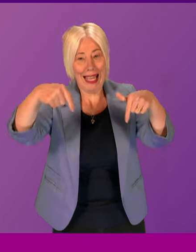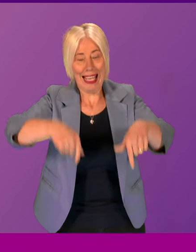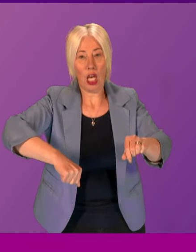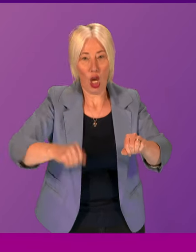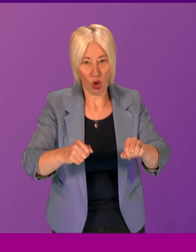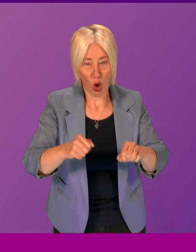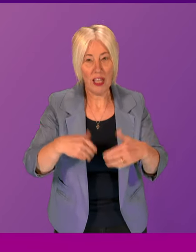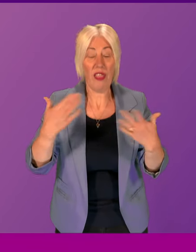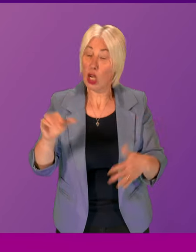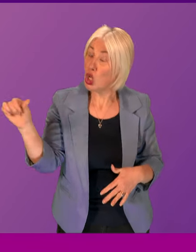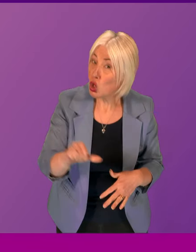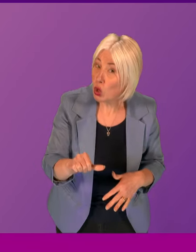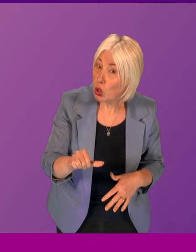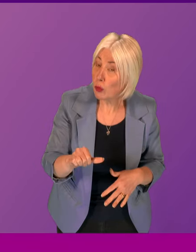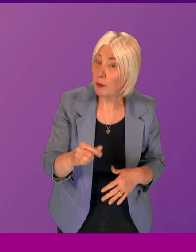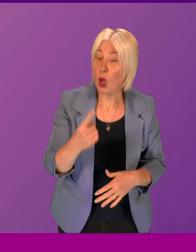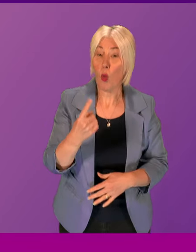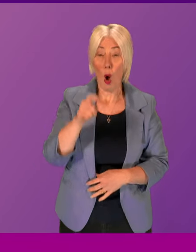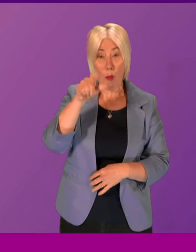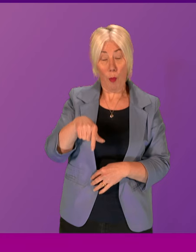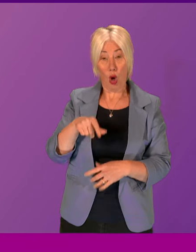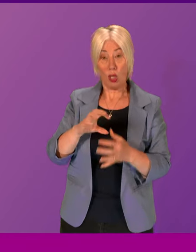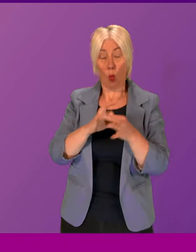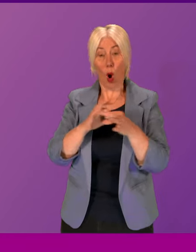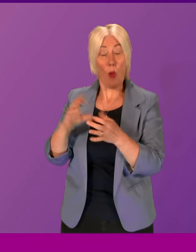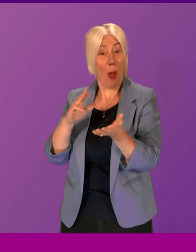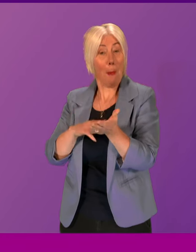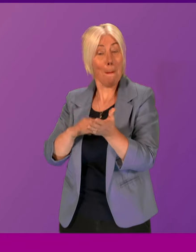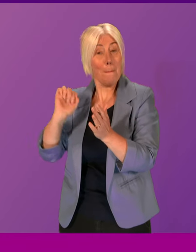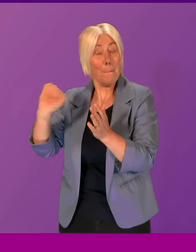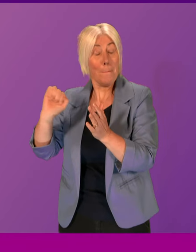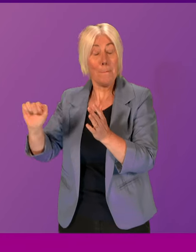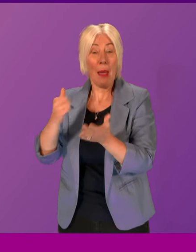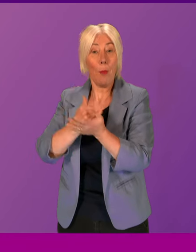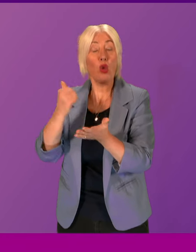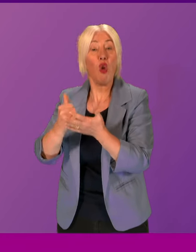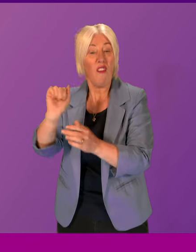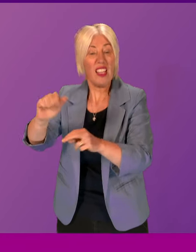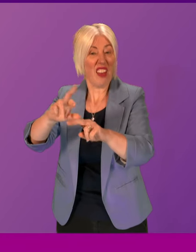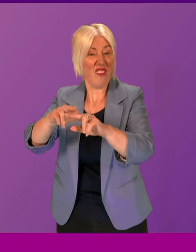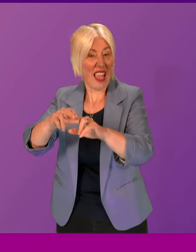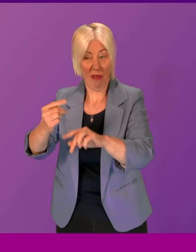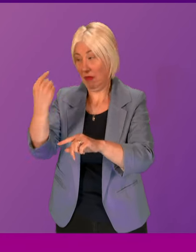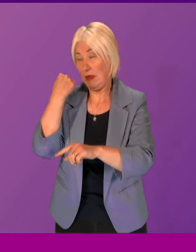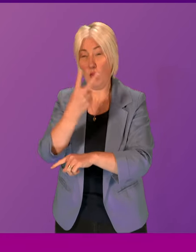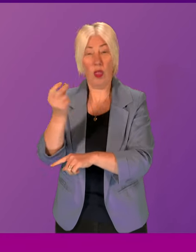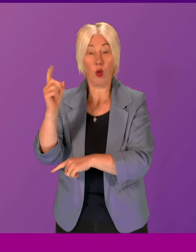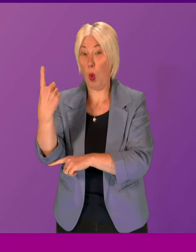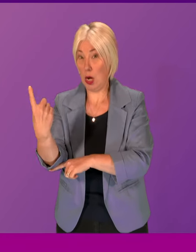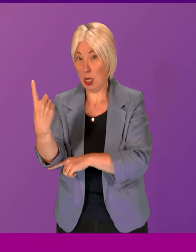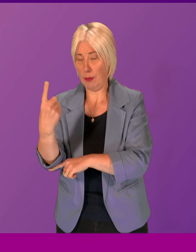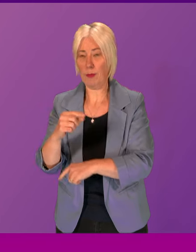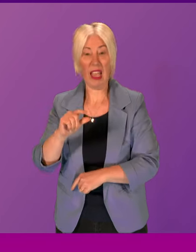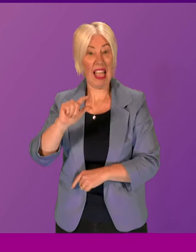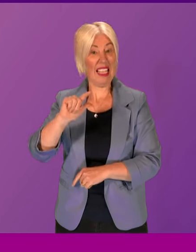should. Mayra Philp worked with her mum, Mary, at the post office in Ochtermachtie in 2001. At